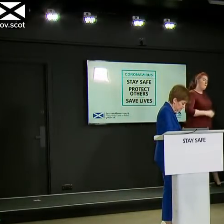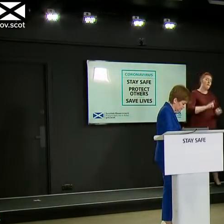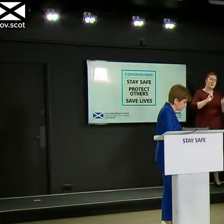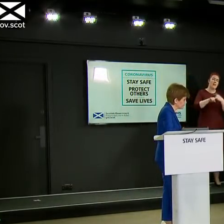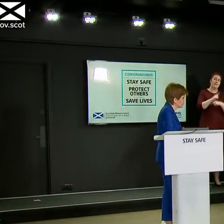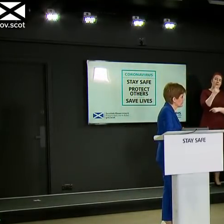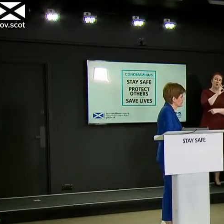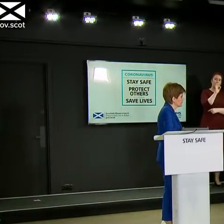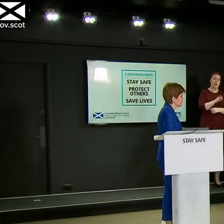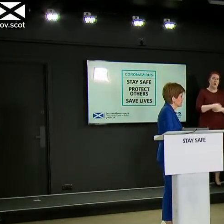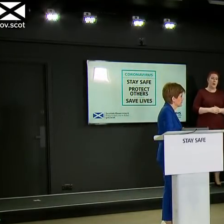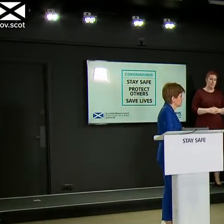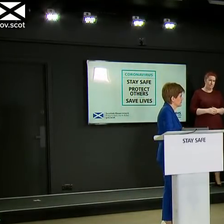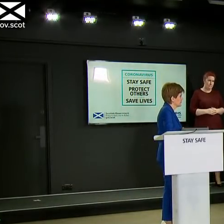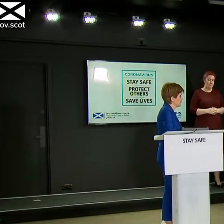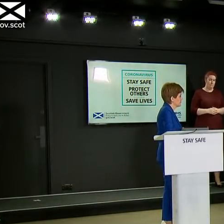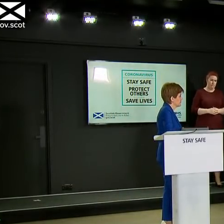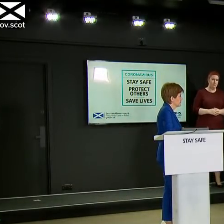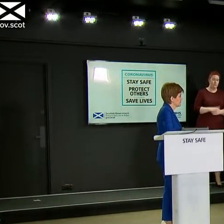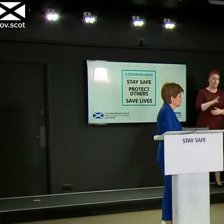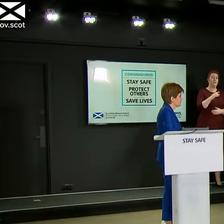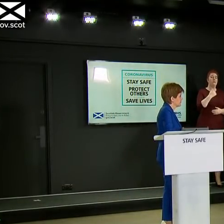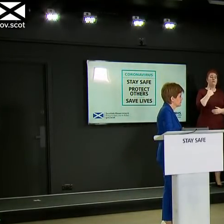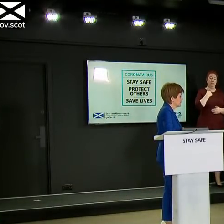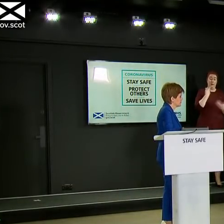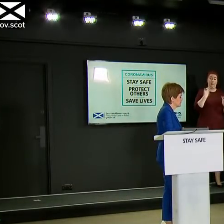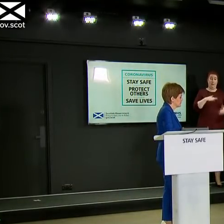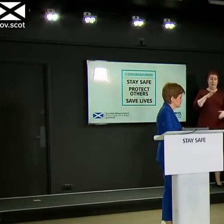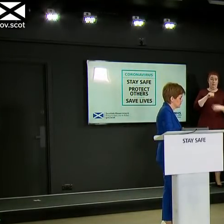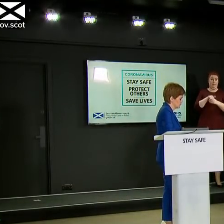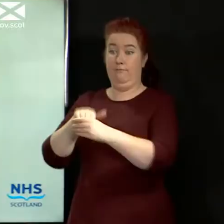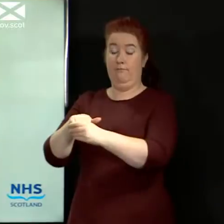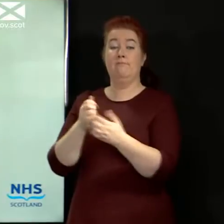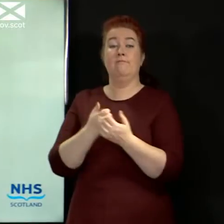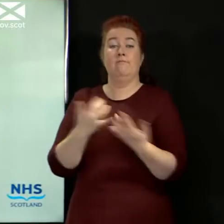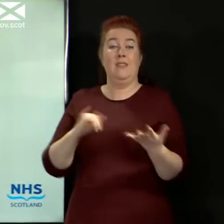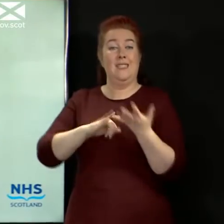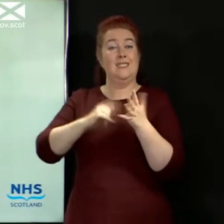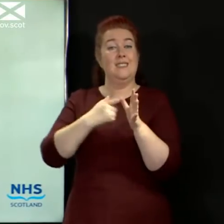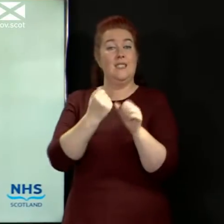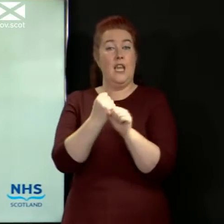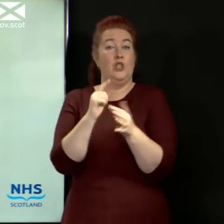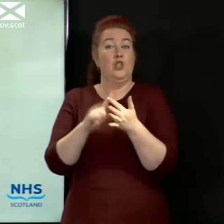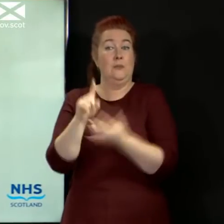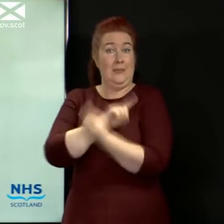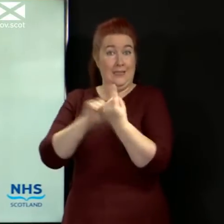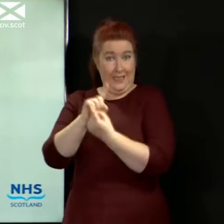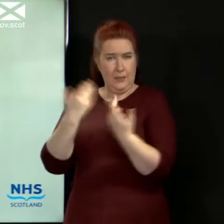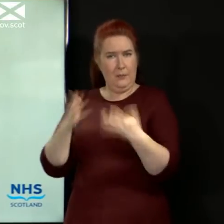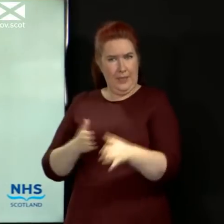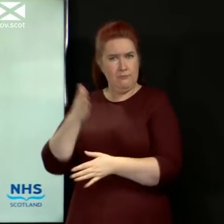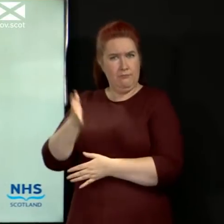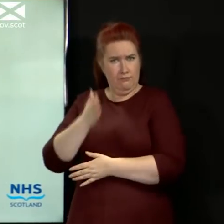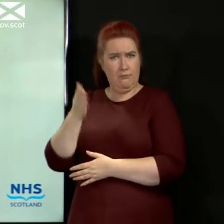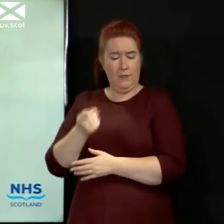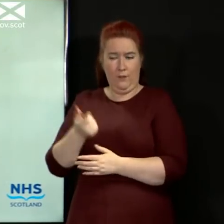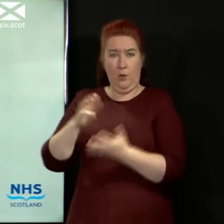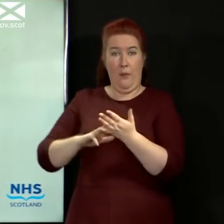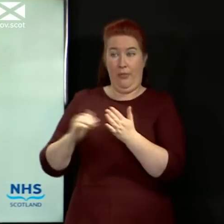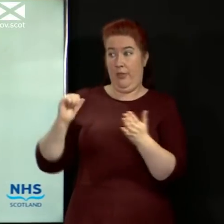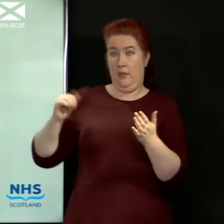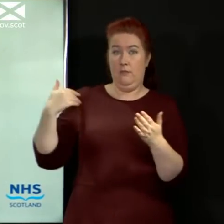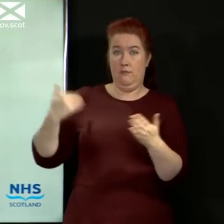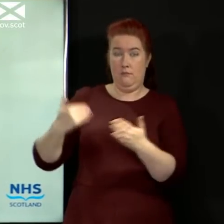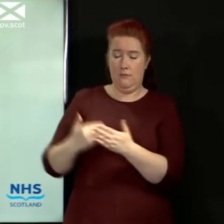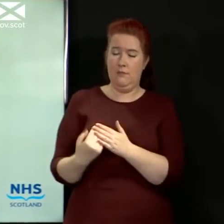yes, I've been a participant in many of the SAGE meetings over the last few months and at